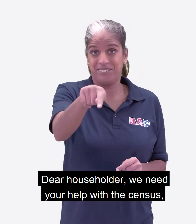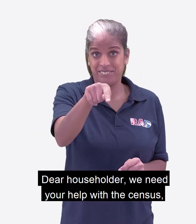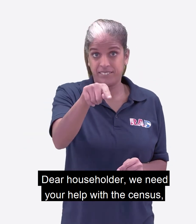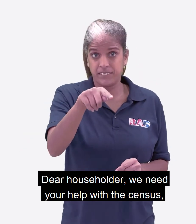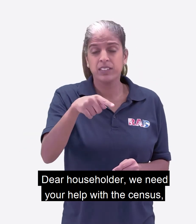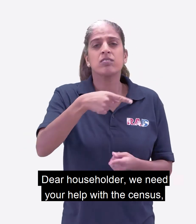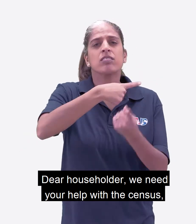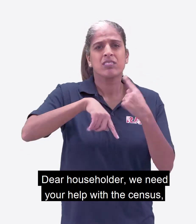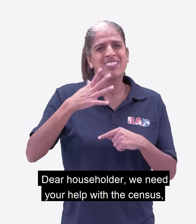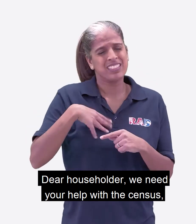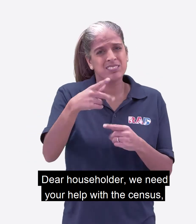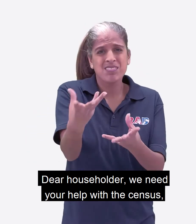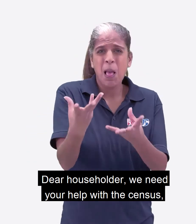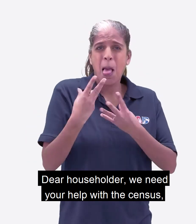We need your help with the Census